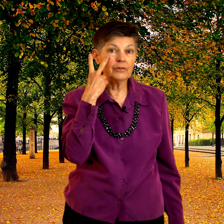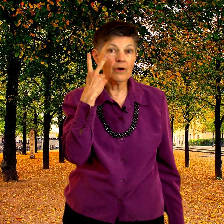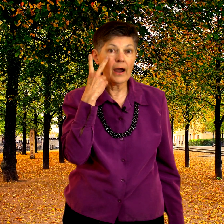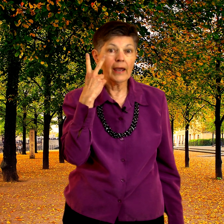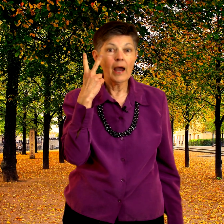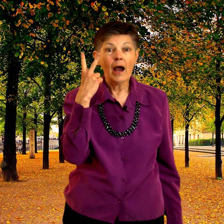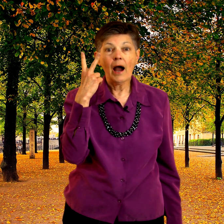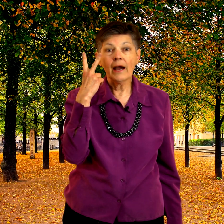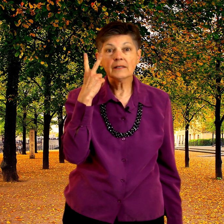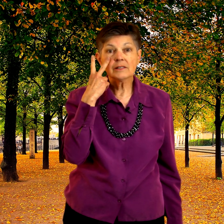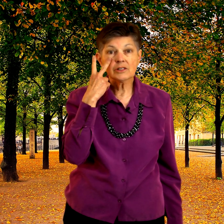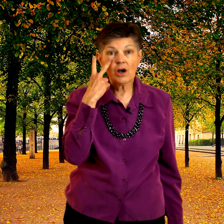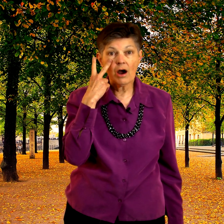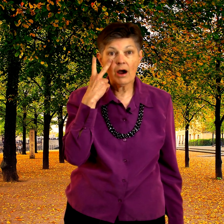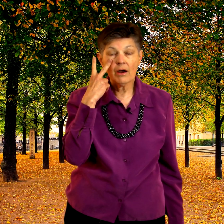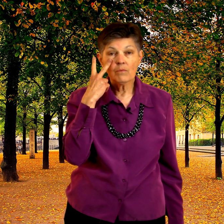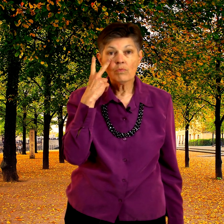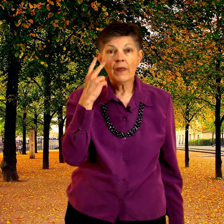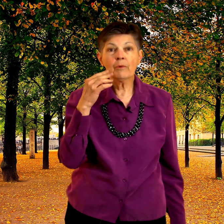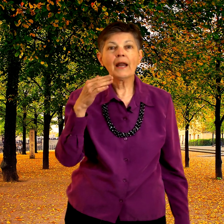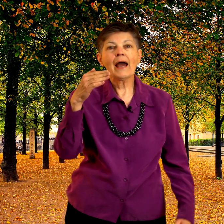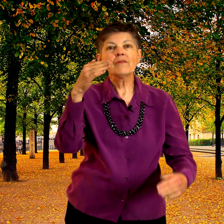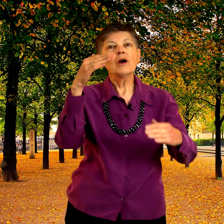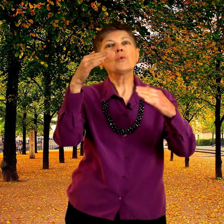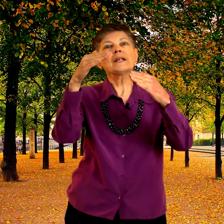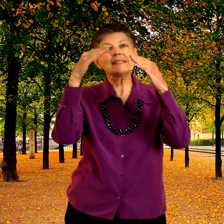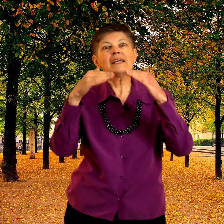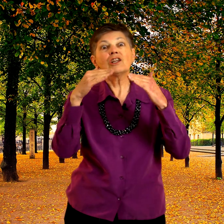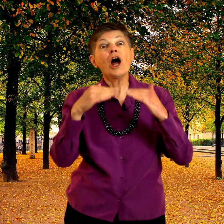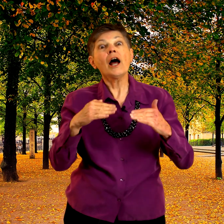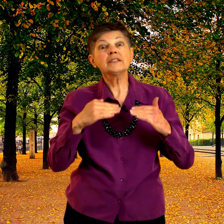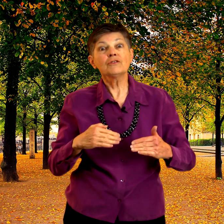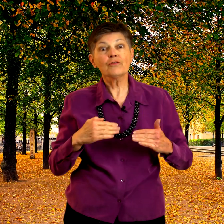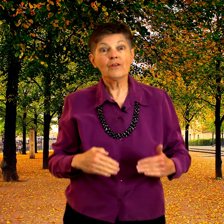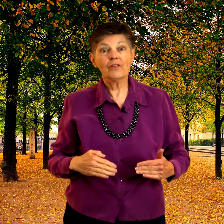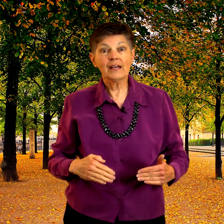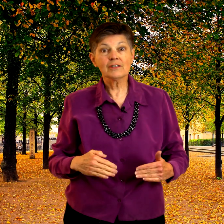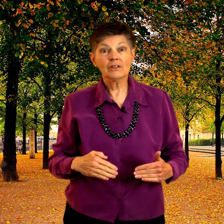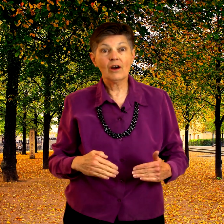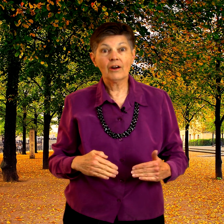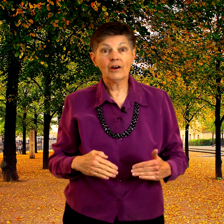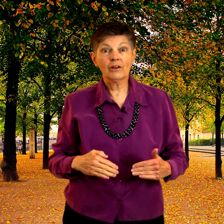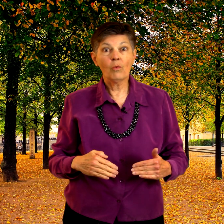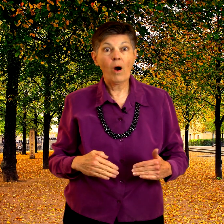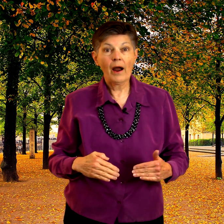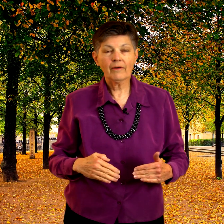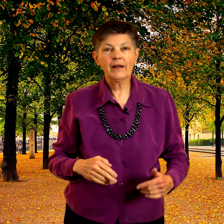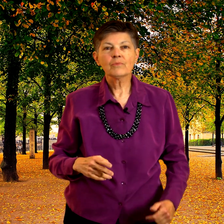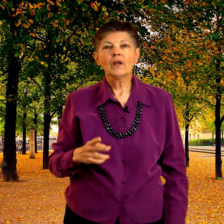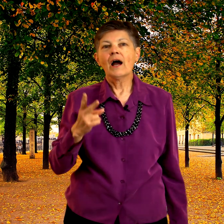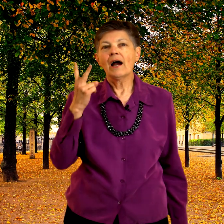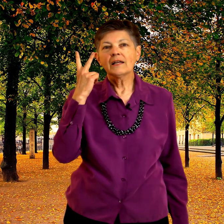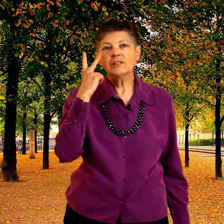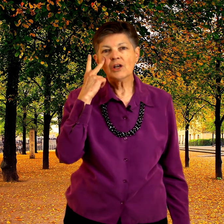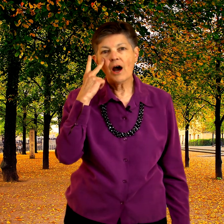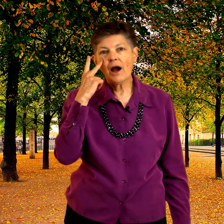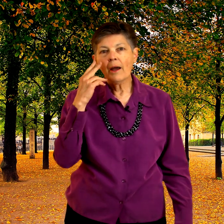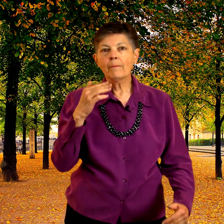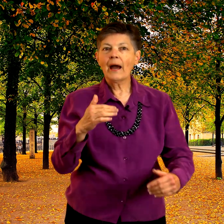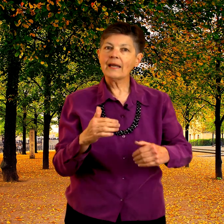your eye I saw and we're going to have we're going to see lots of different things on our little walk right I saw my